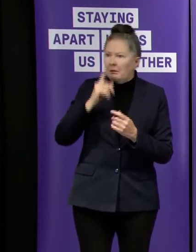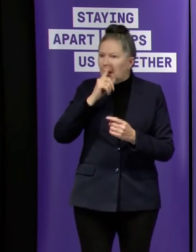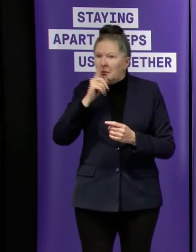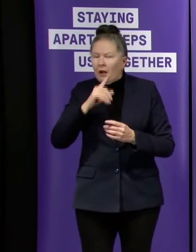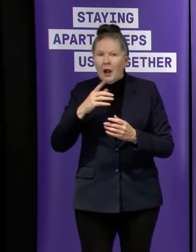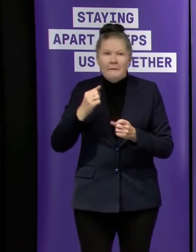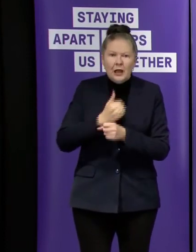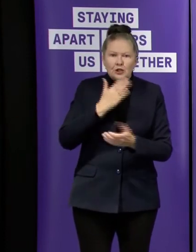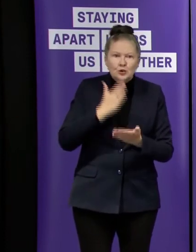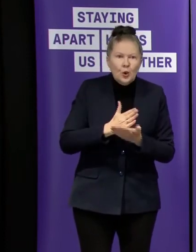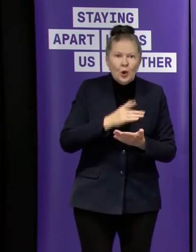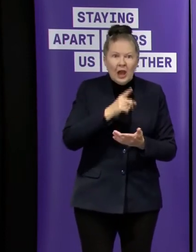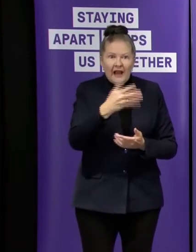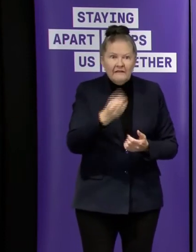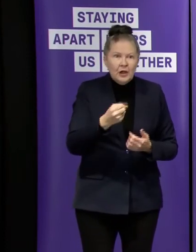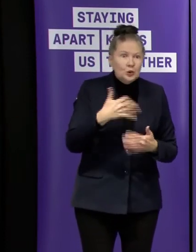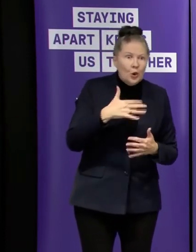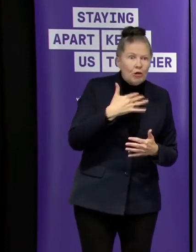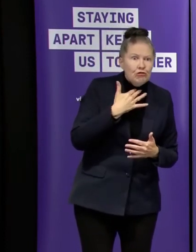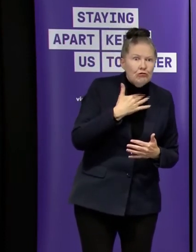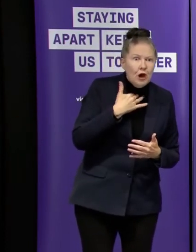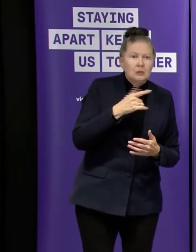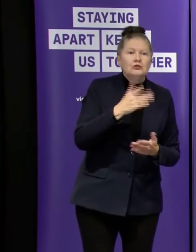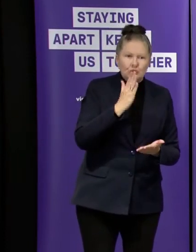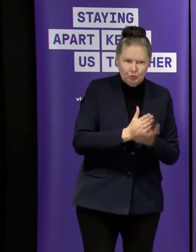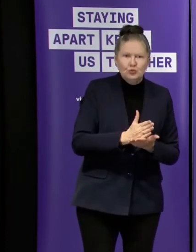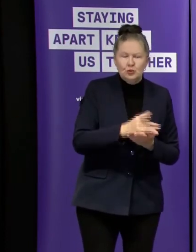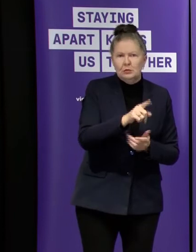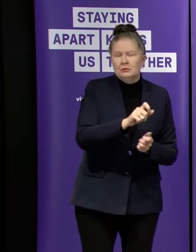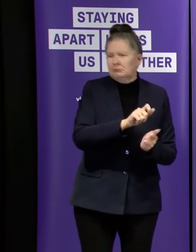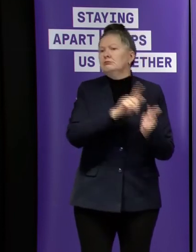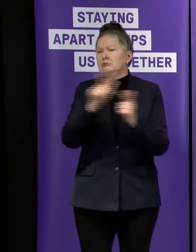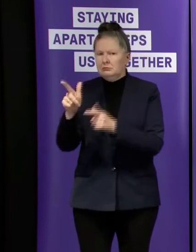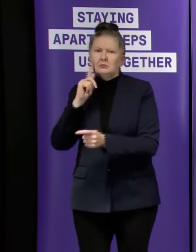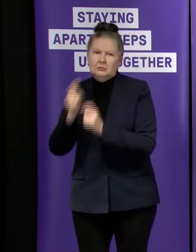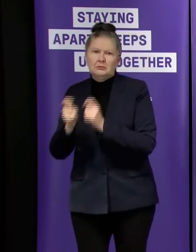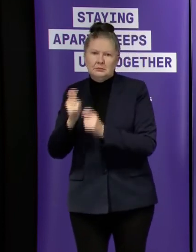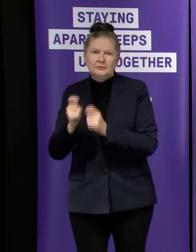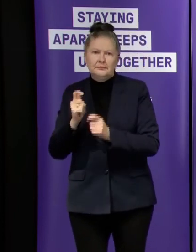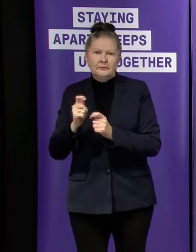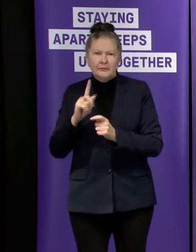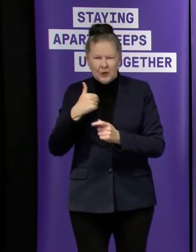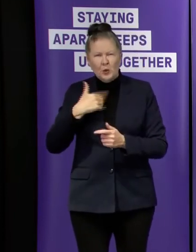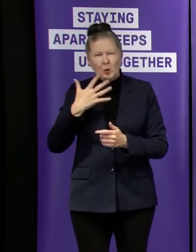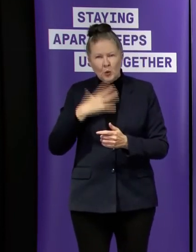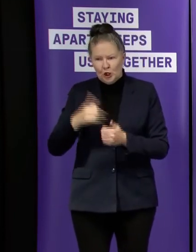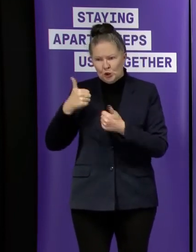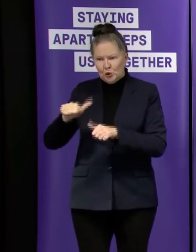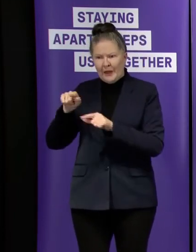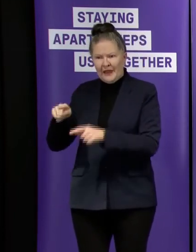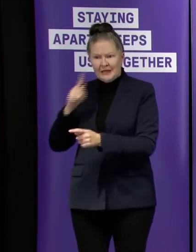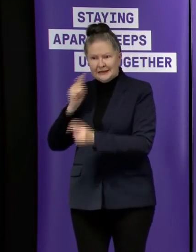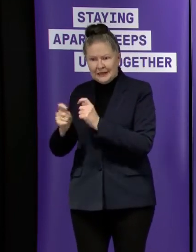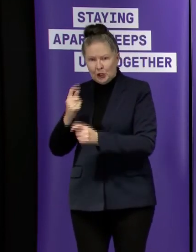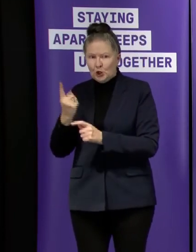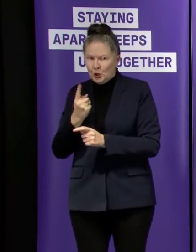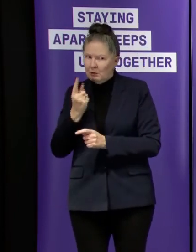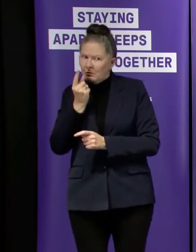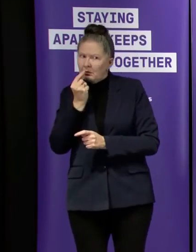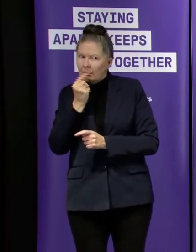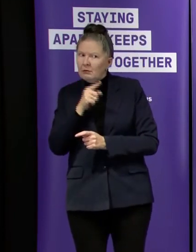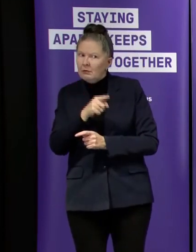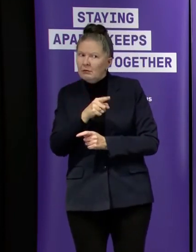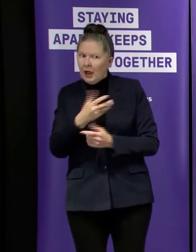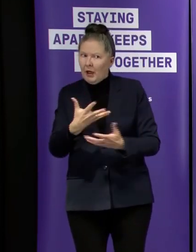um but um we are trying to make sure that um we're using the testing on people that actually need it are most likely to have infections